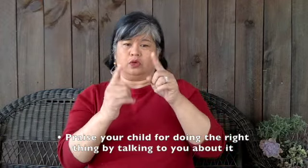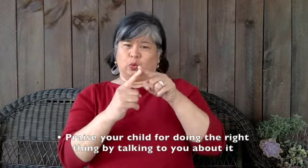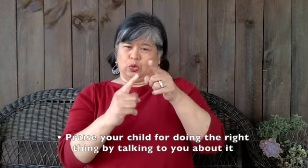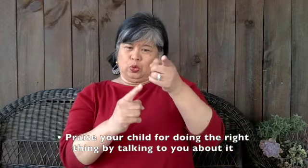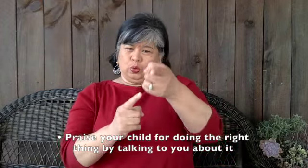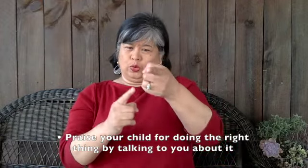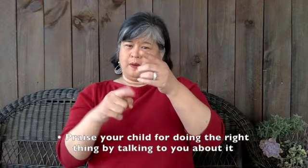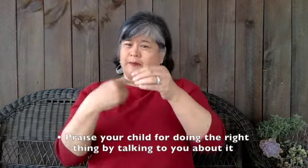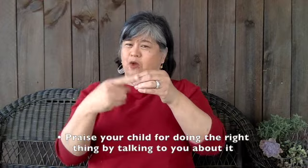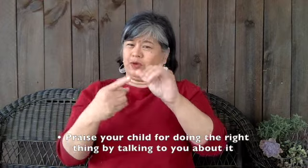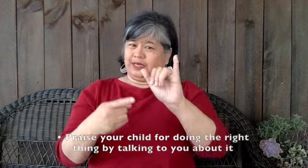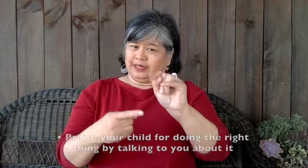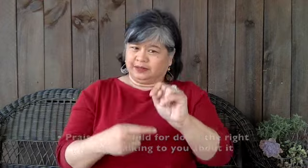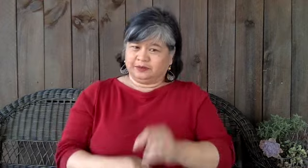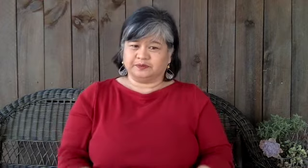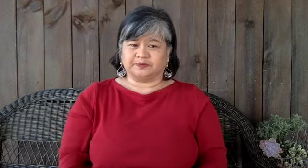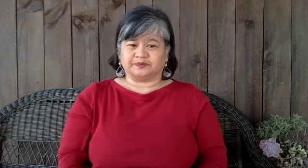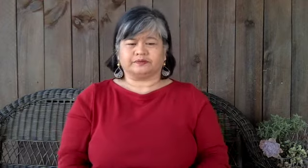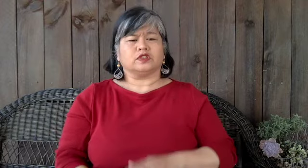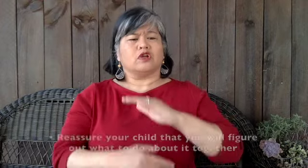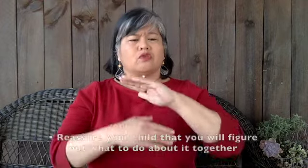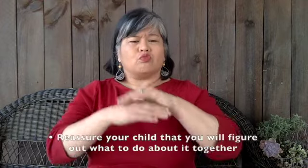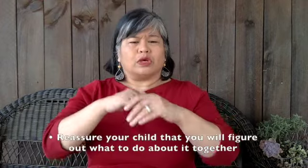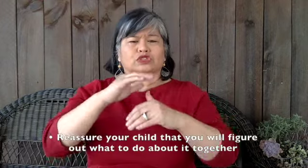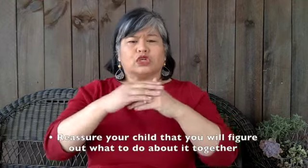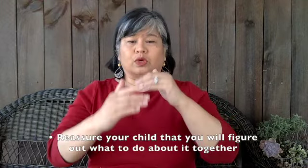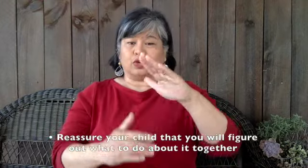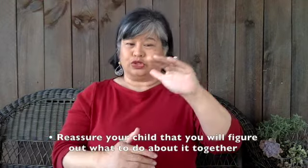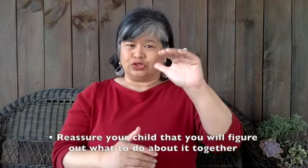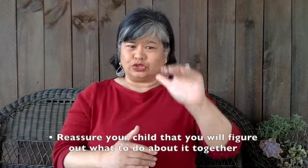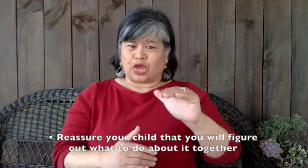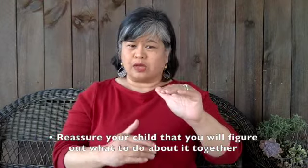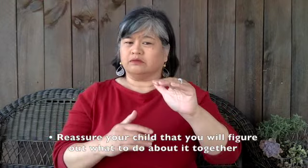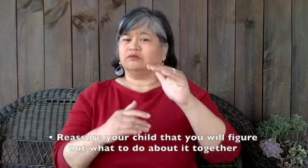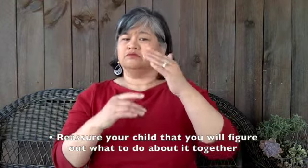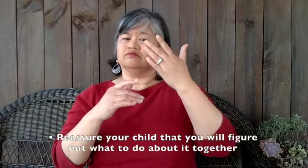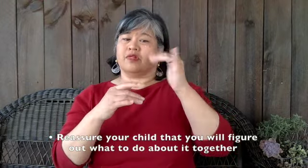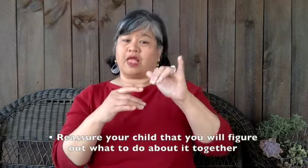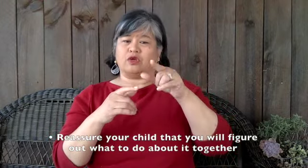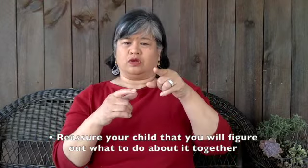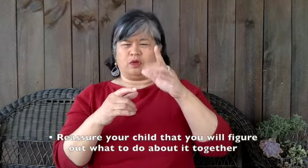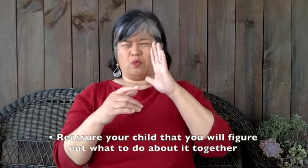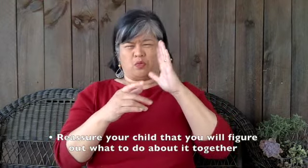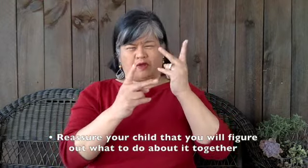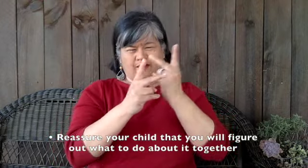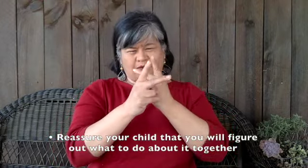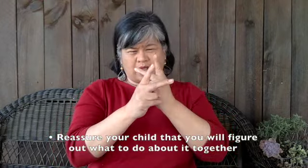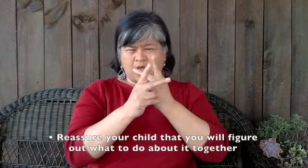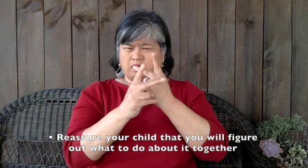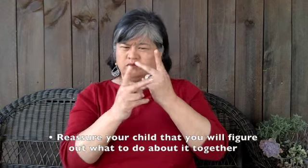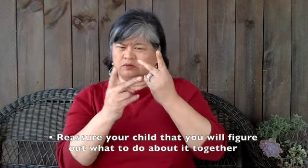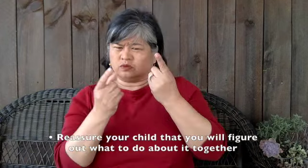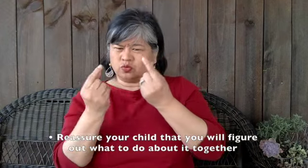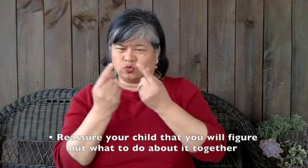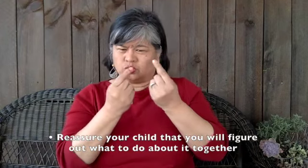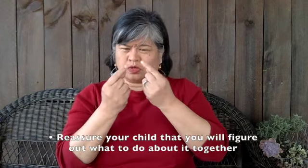you about it reassure your child that you will figure out what to do about it together